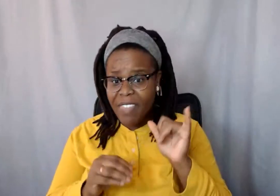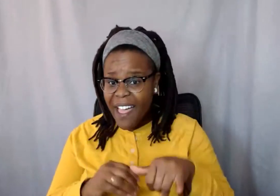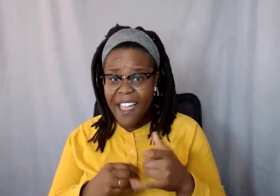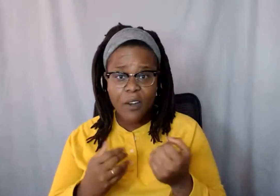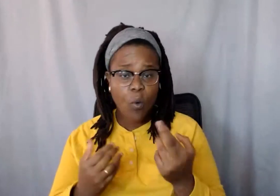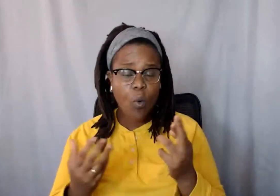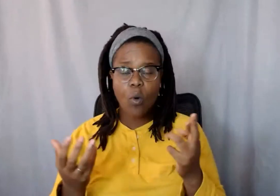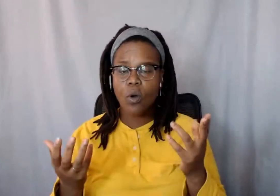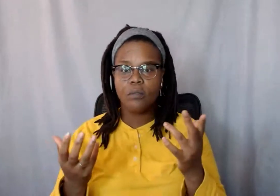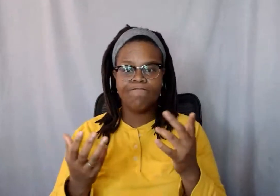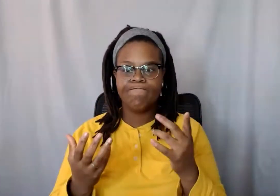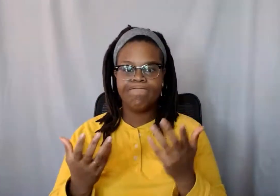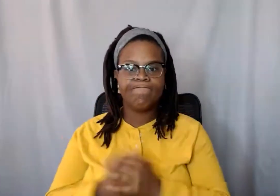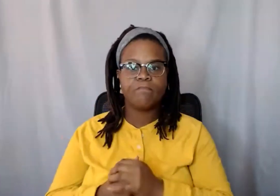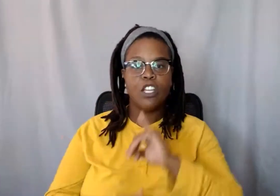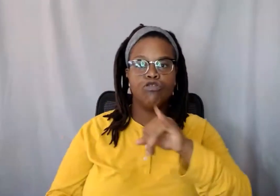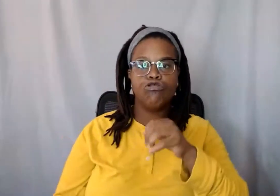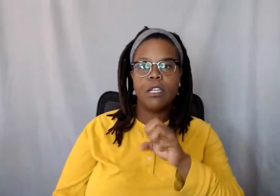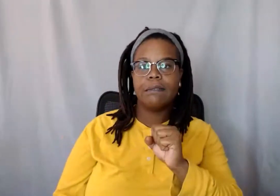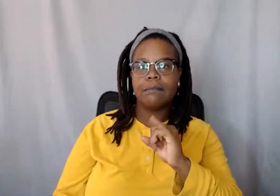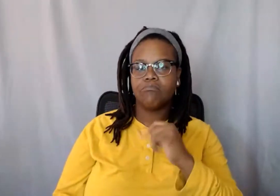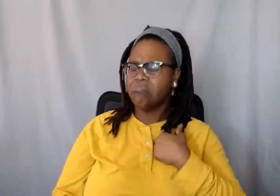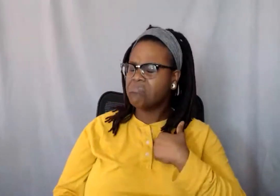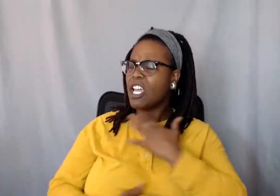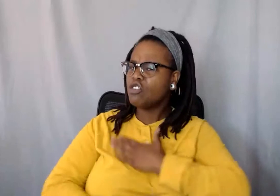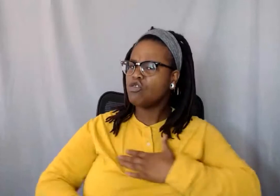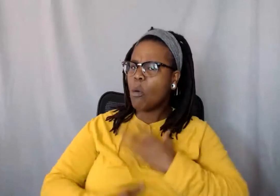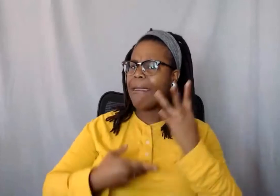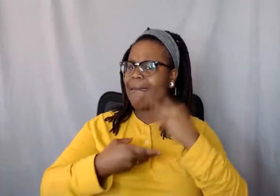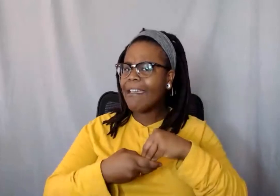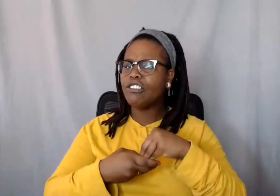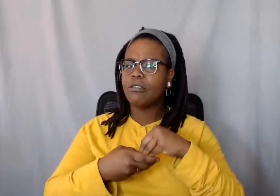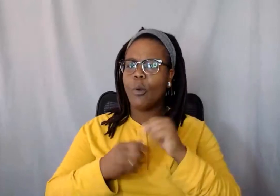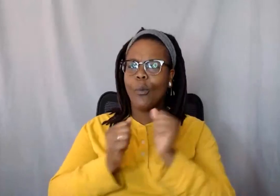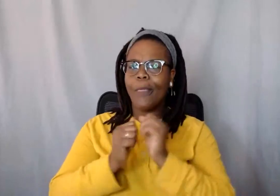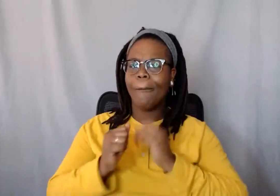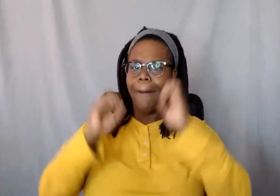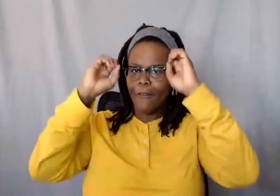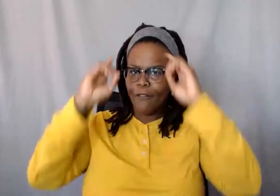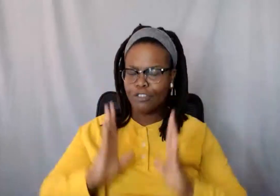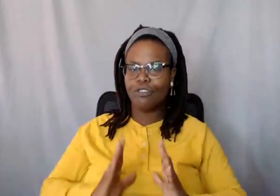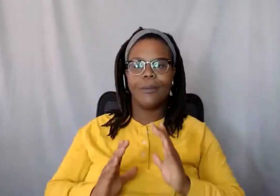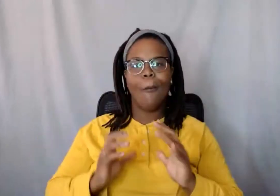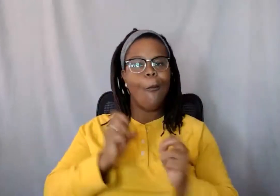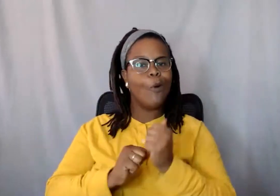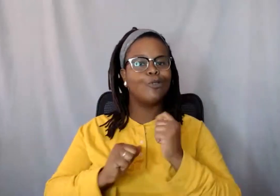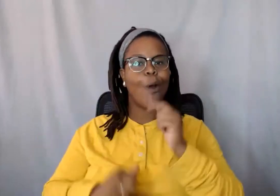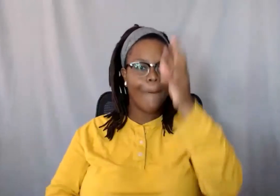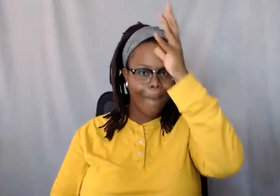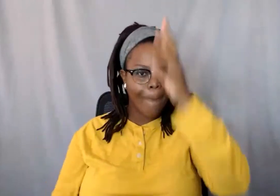Um, I enjoy engaging with my professors. A lot of my professors are male, um, professors, but when they